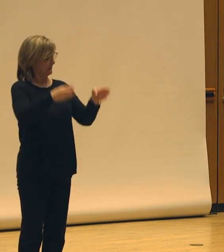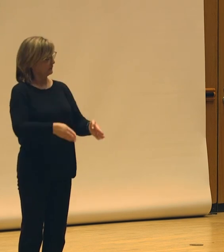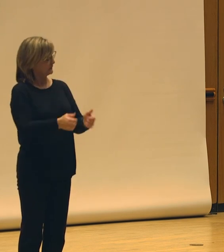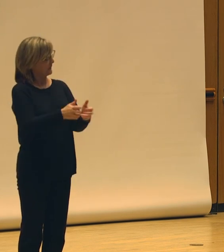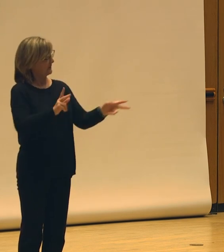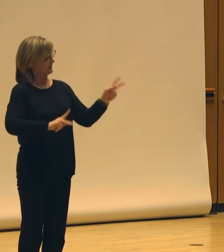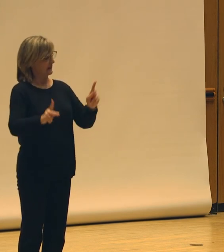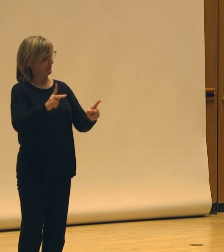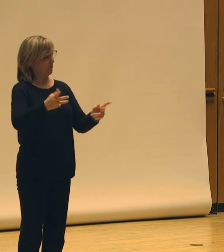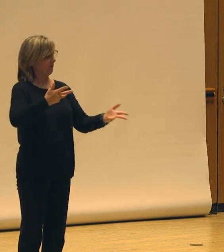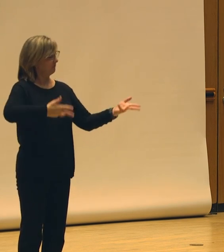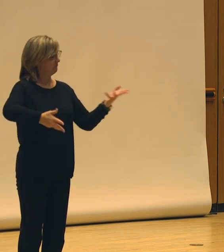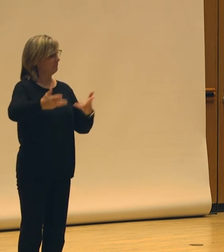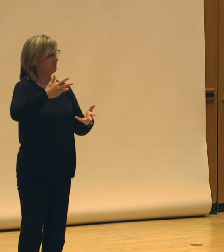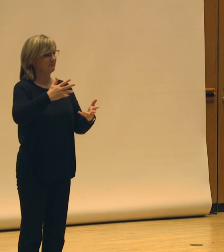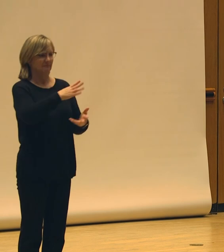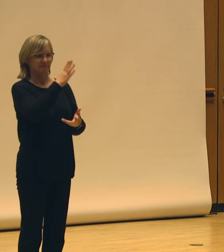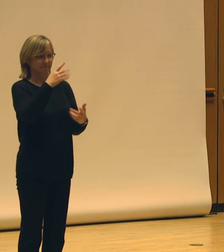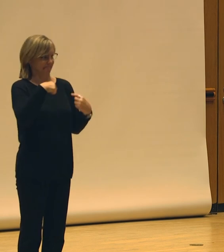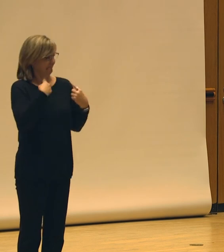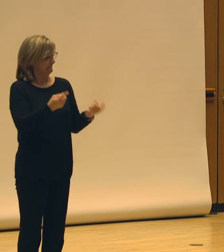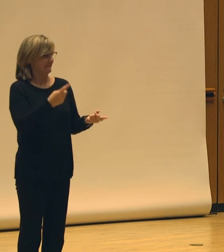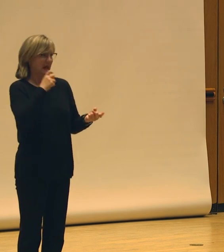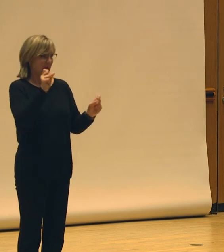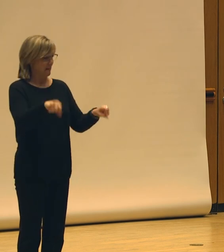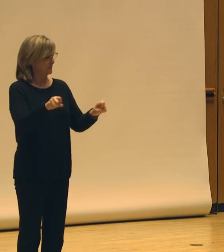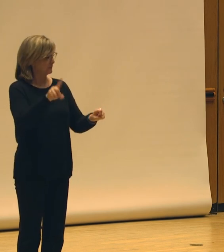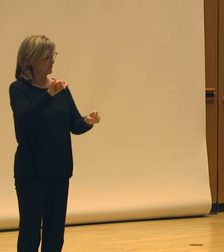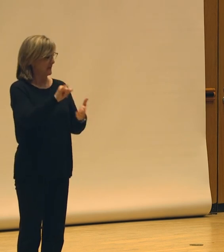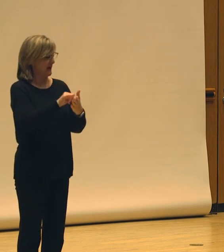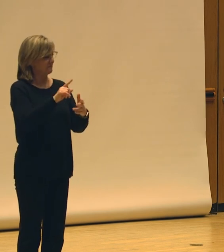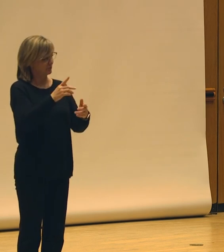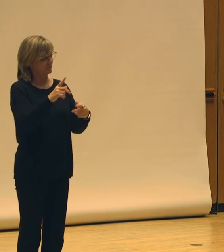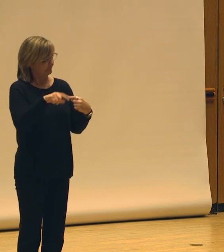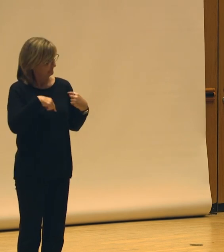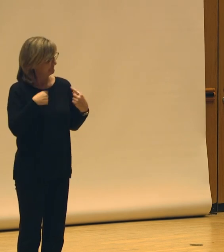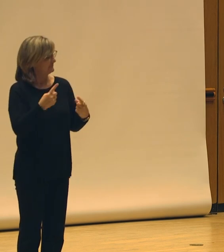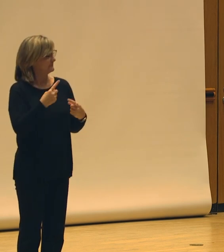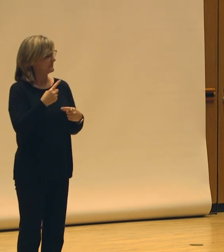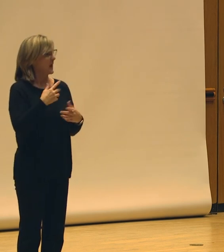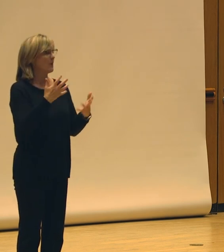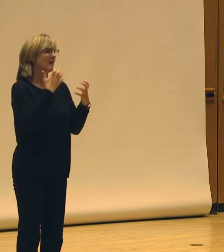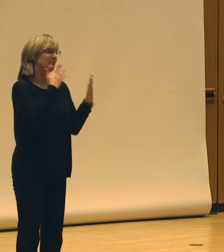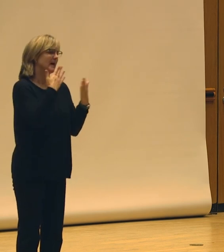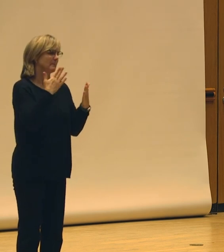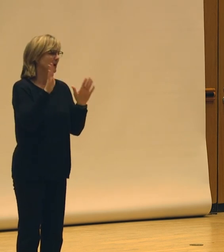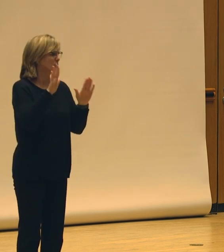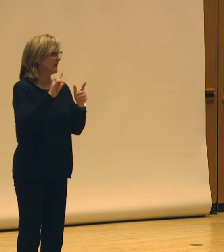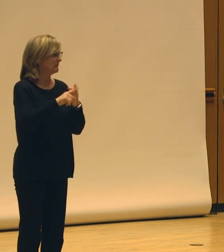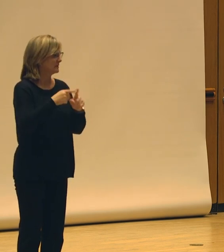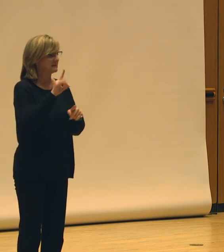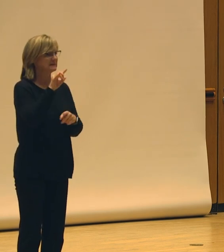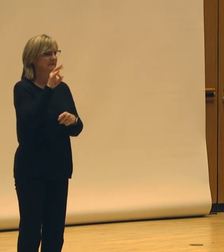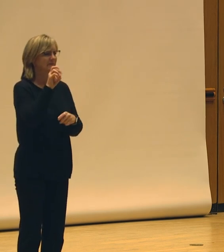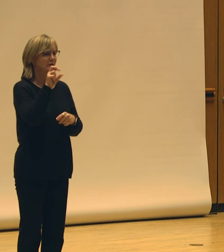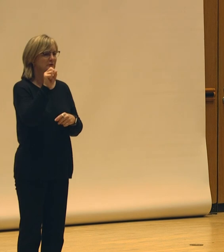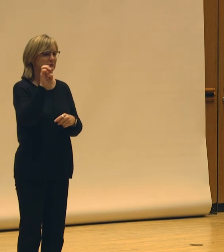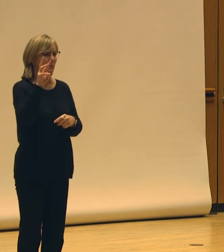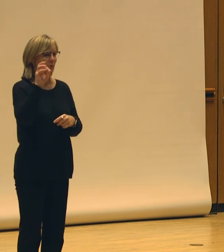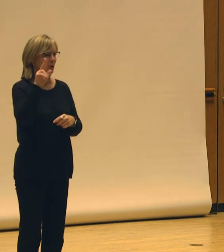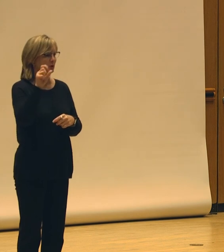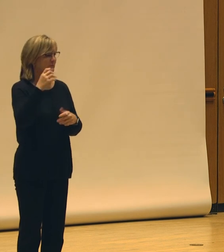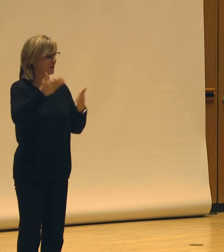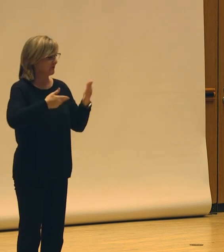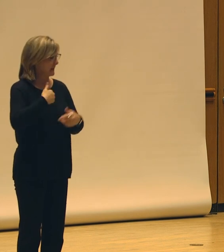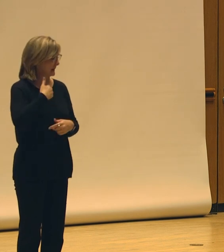people in a way that we haven't been able to for some time. I want to thank all of my great friends at Diverse Works for inviting me